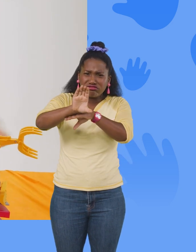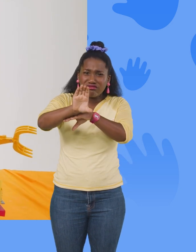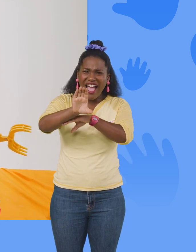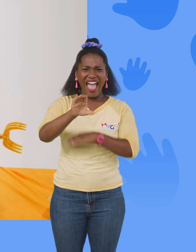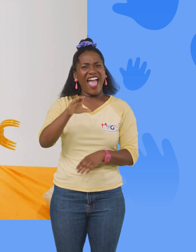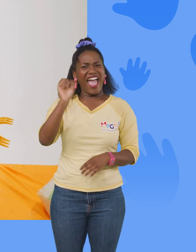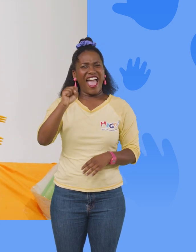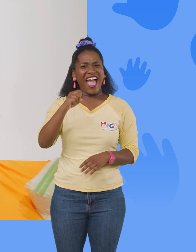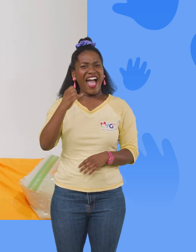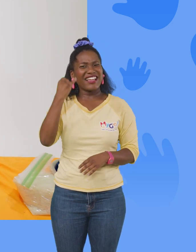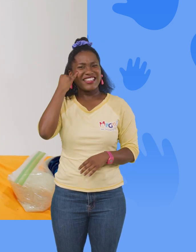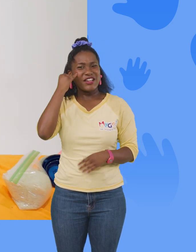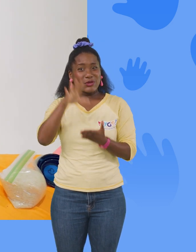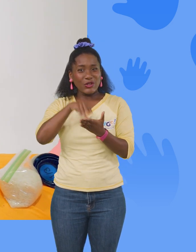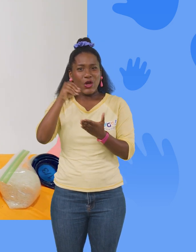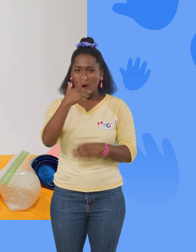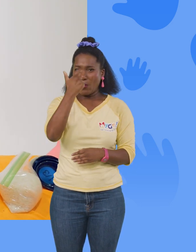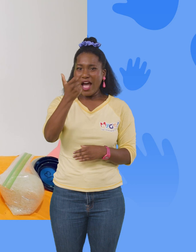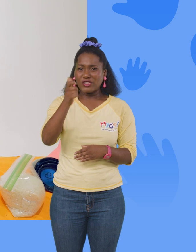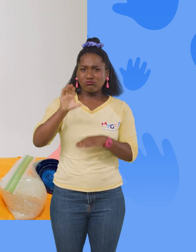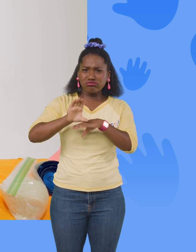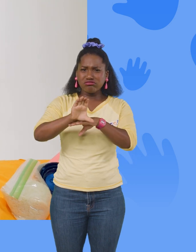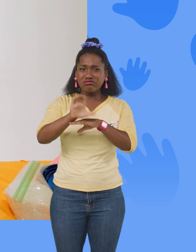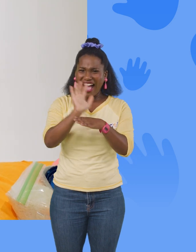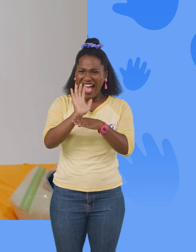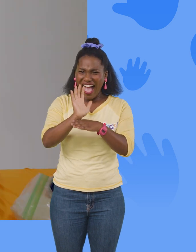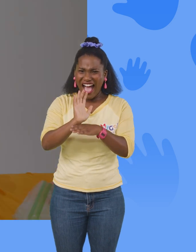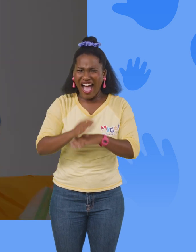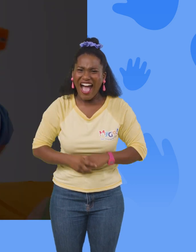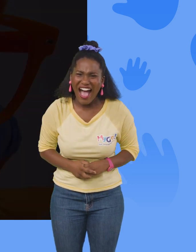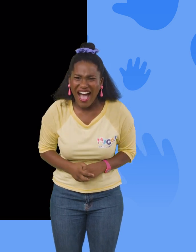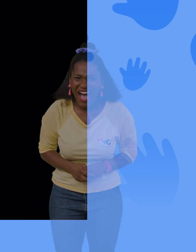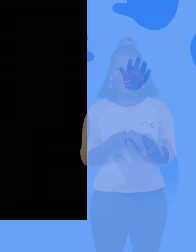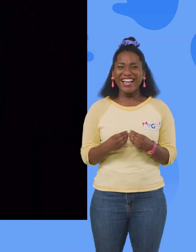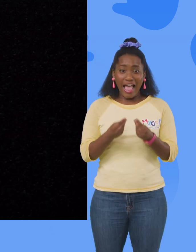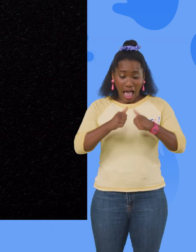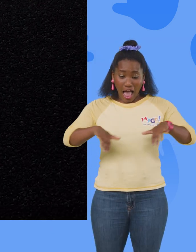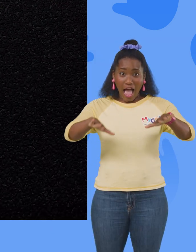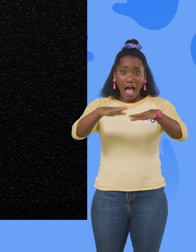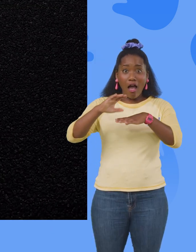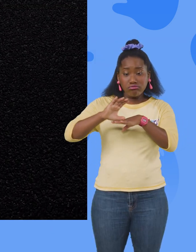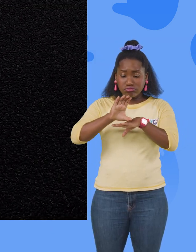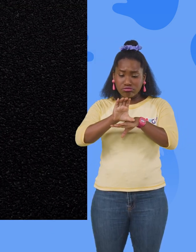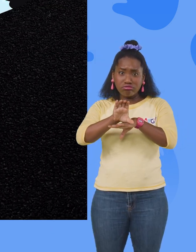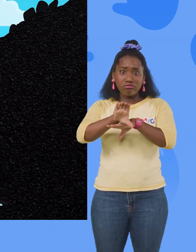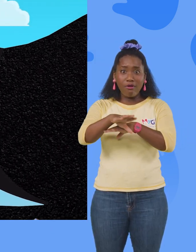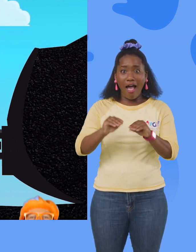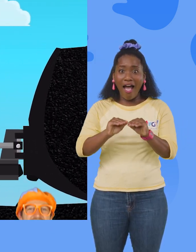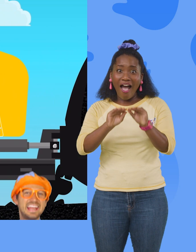think we should learn and watch the bulldozer video. Yeah, is bulldozer. Bulldozer, clearing the land.